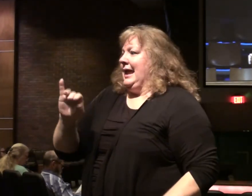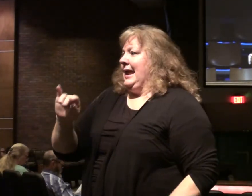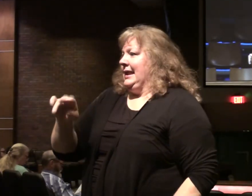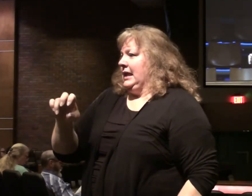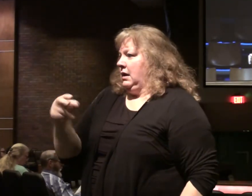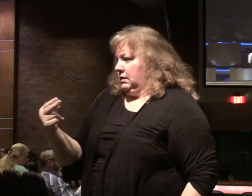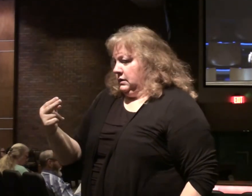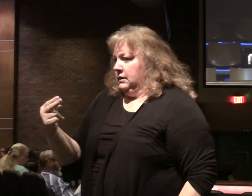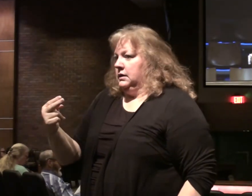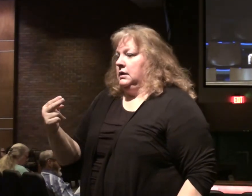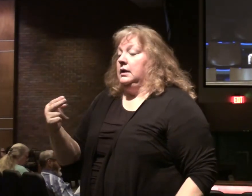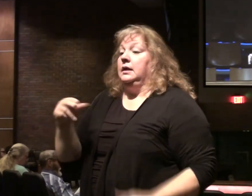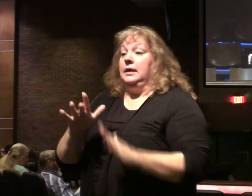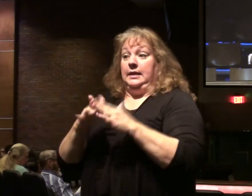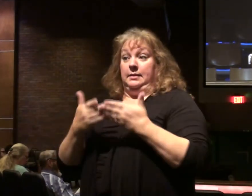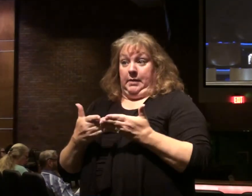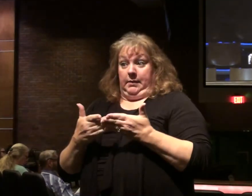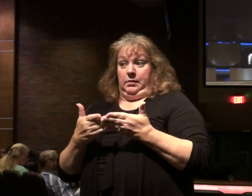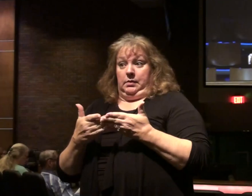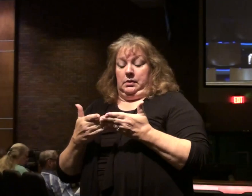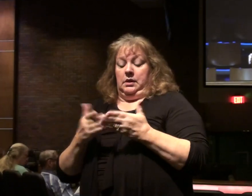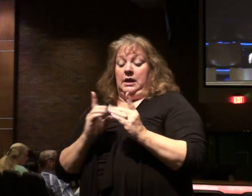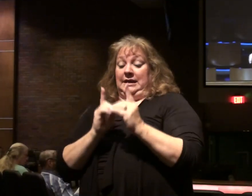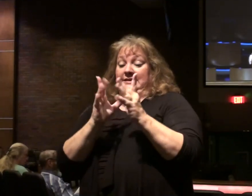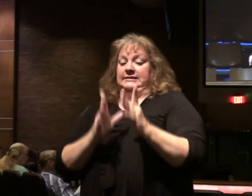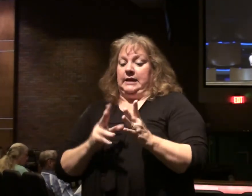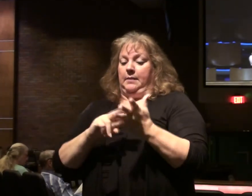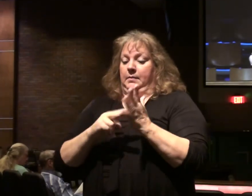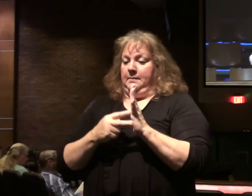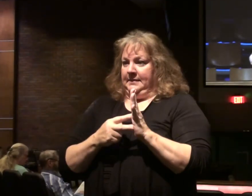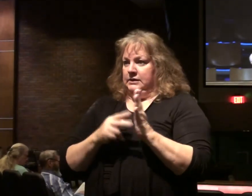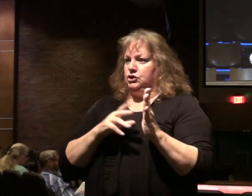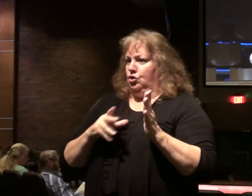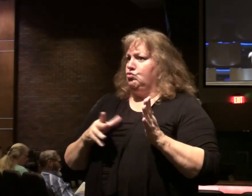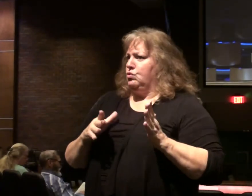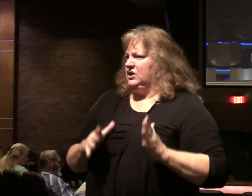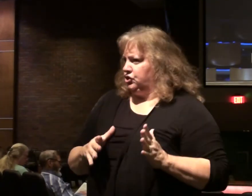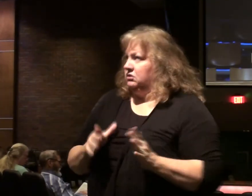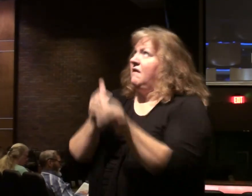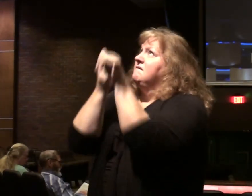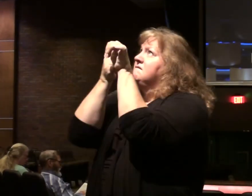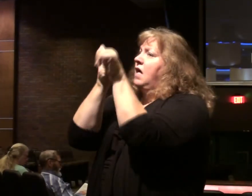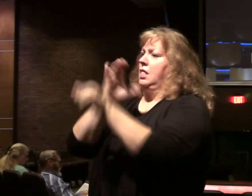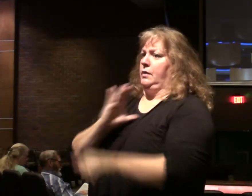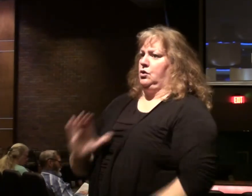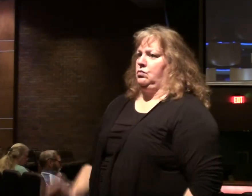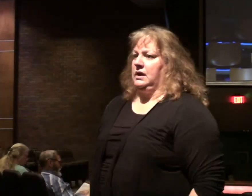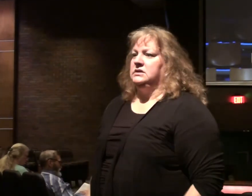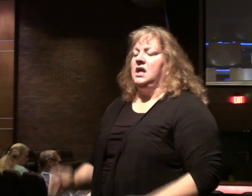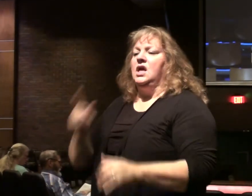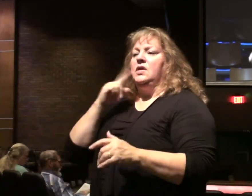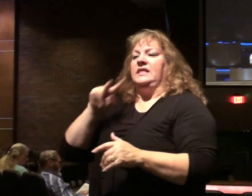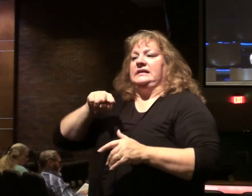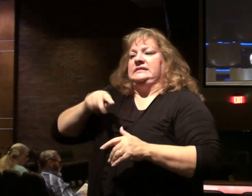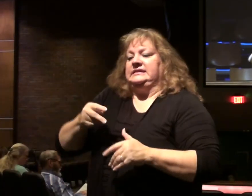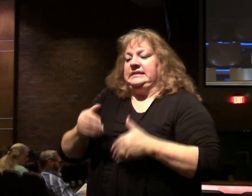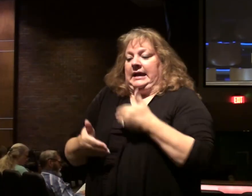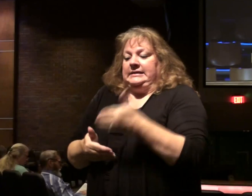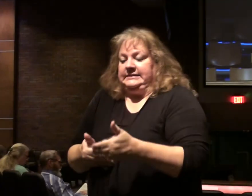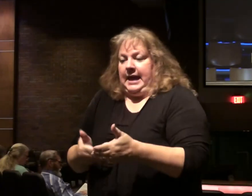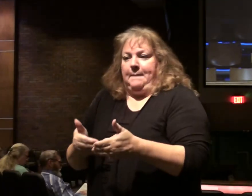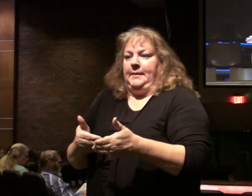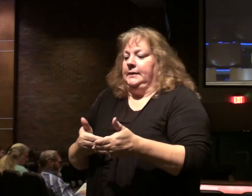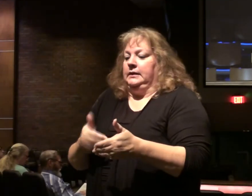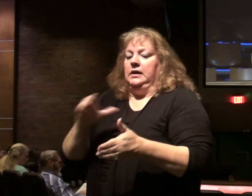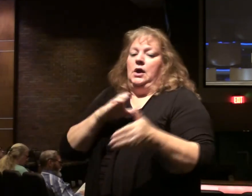disciple is a Christian. Some think that discipleship or being a disciple is a second step in a Christian life.